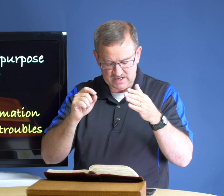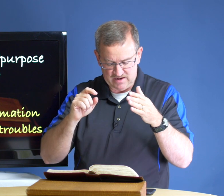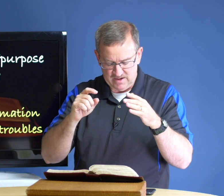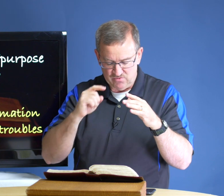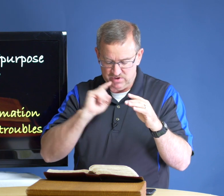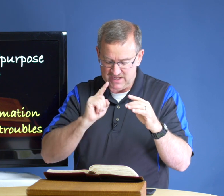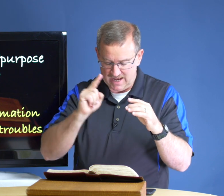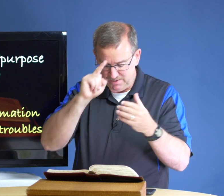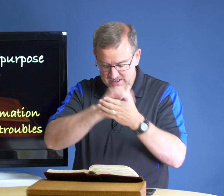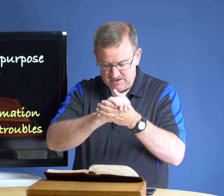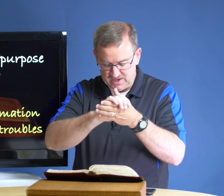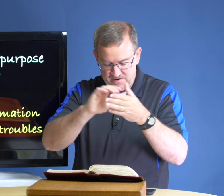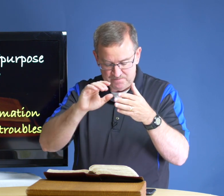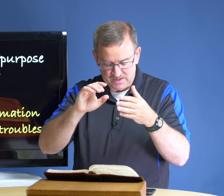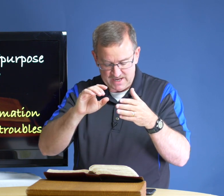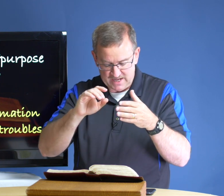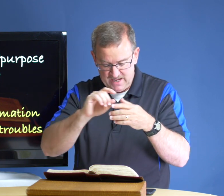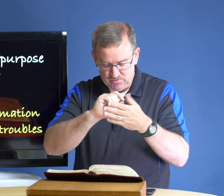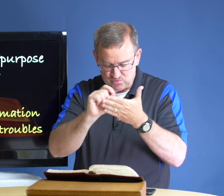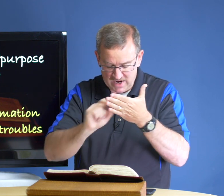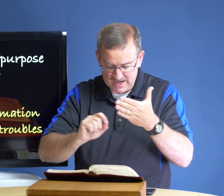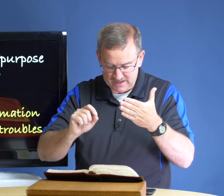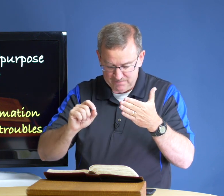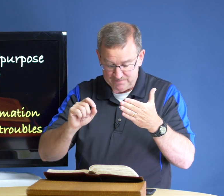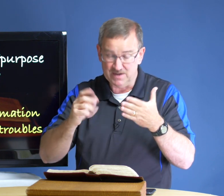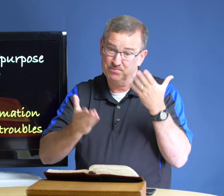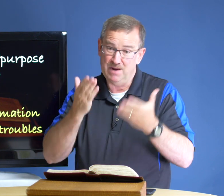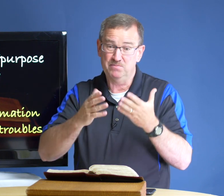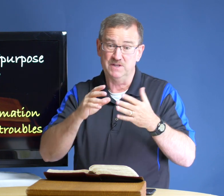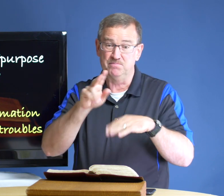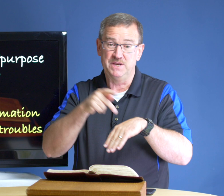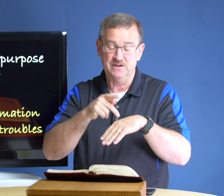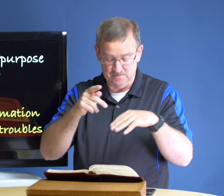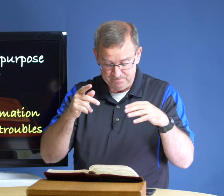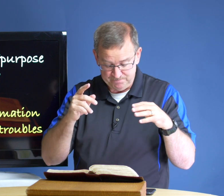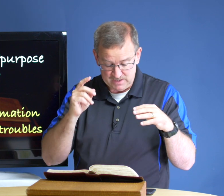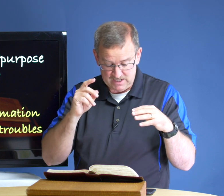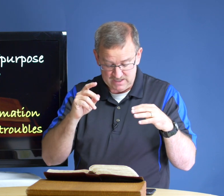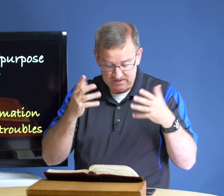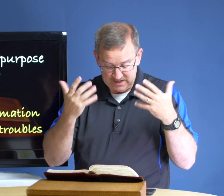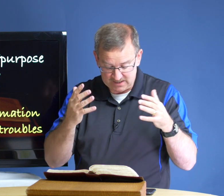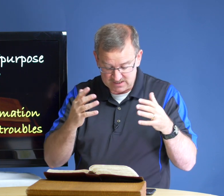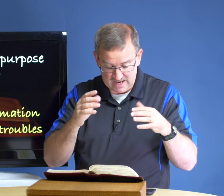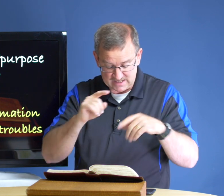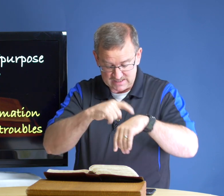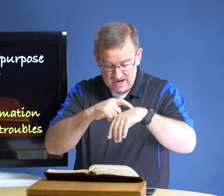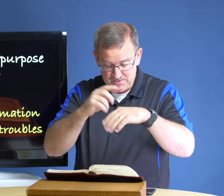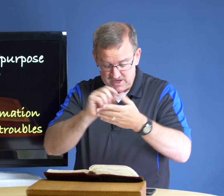uh really i believe that that he was writing uh probably peter uh at the at the time that